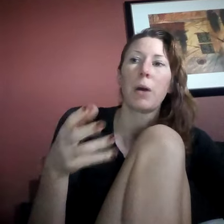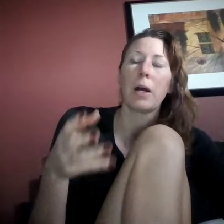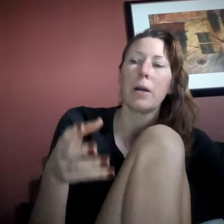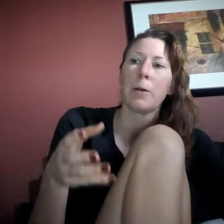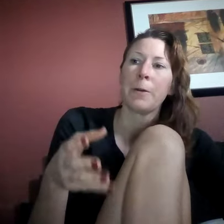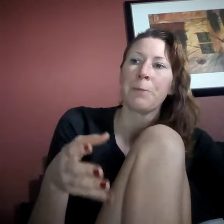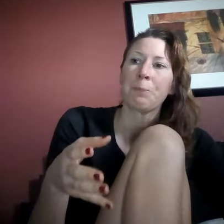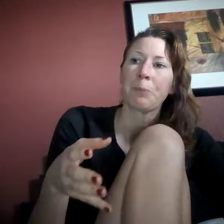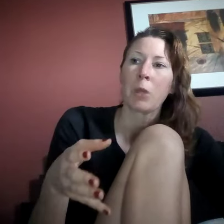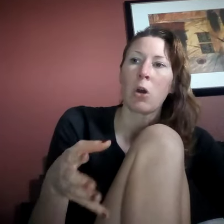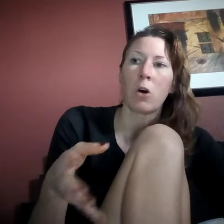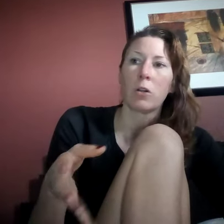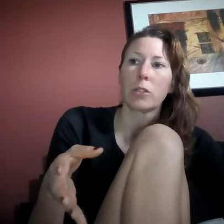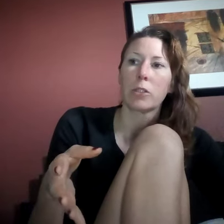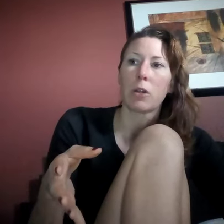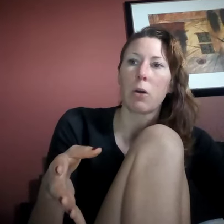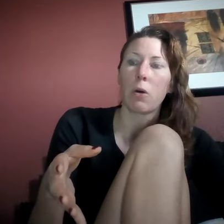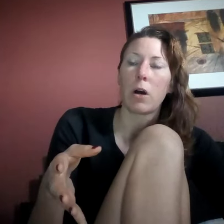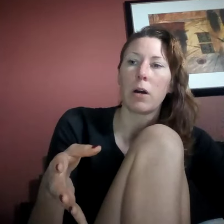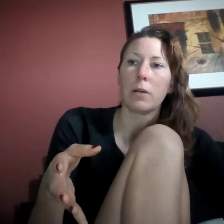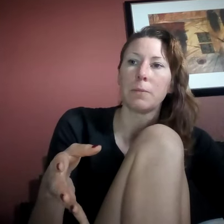but also, um,